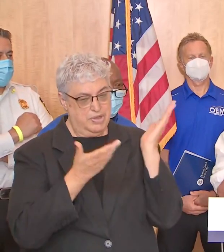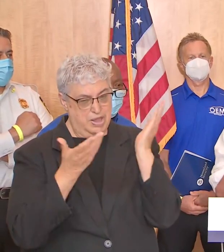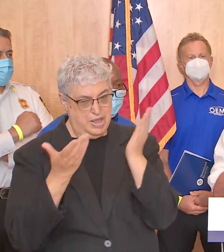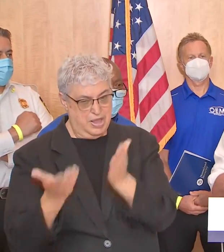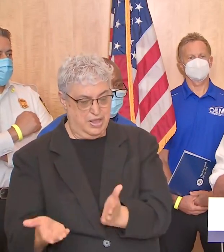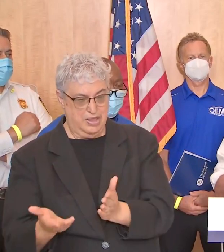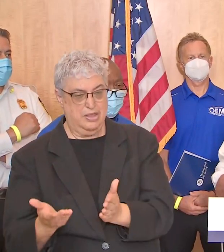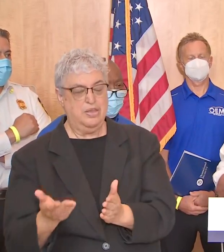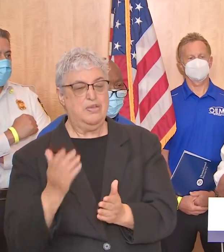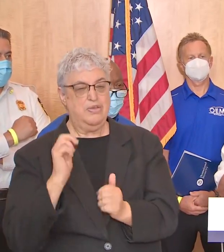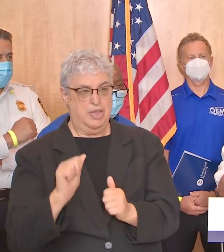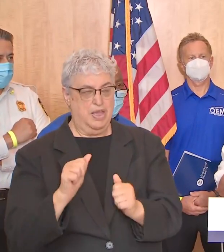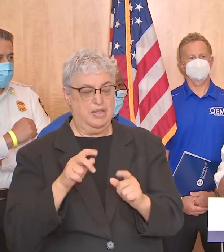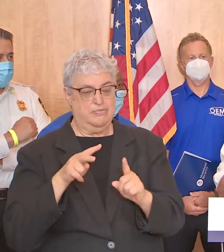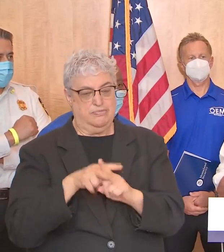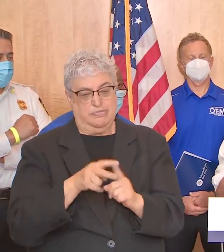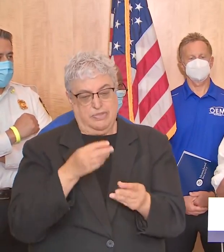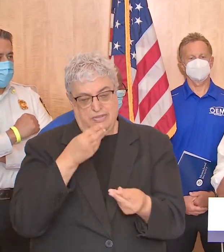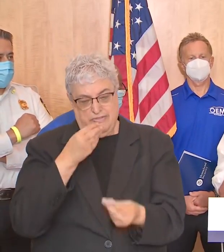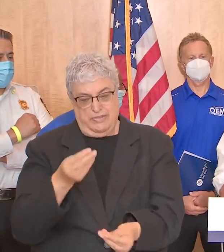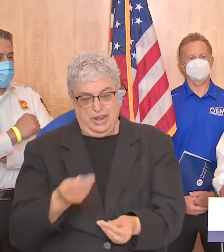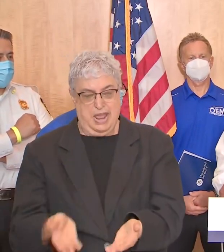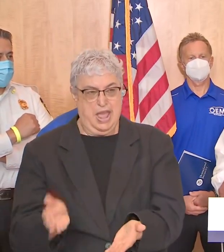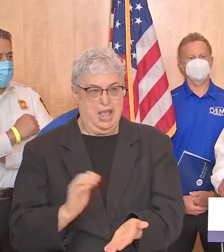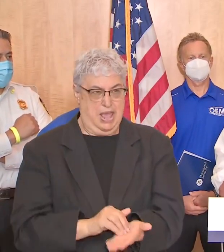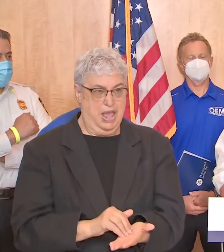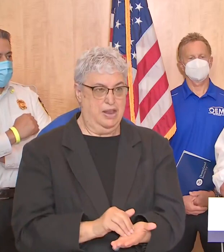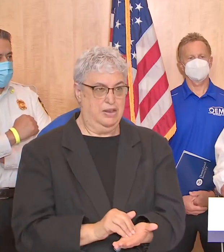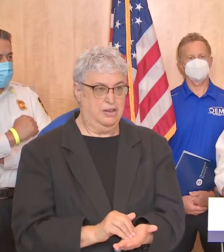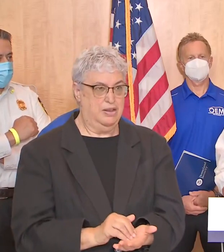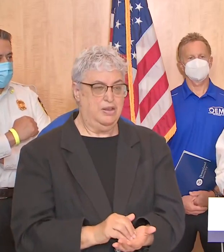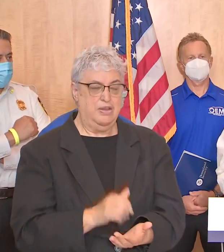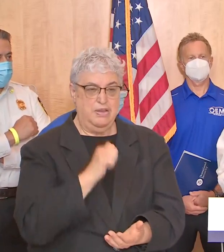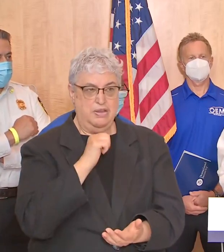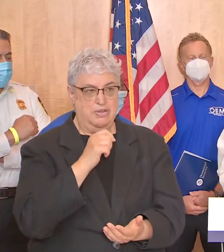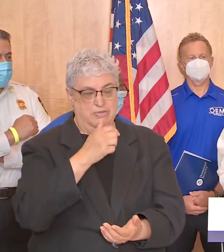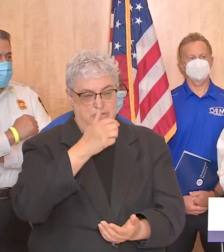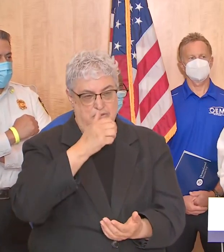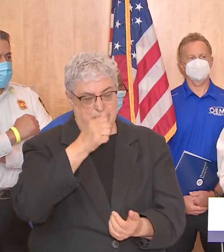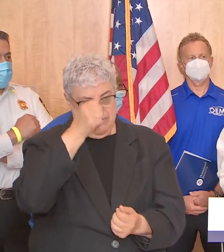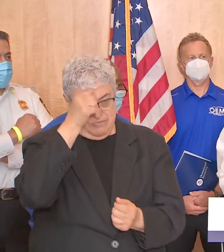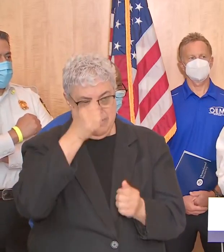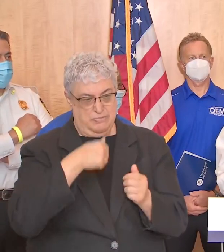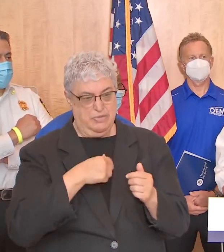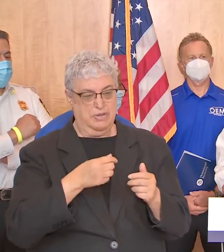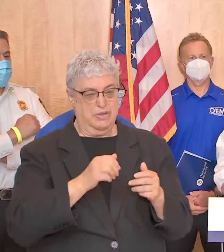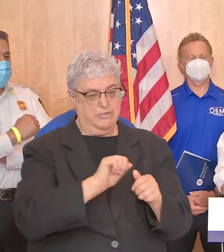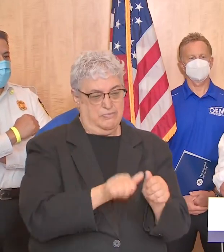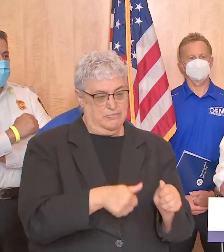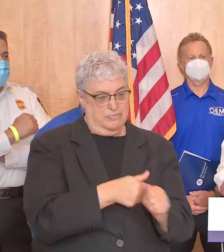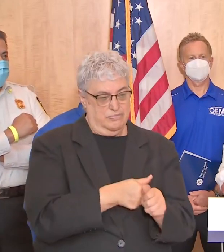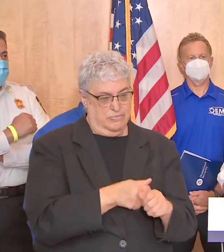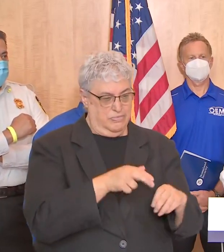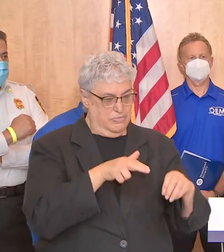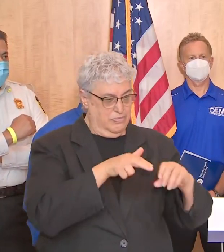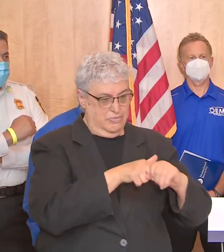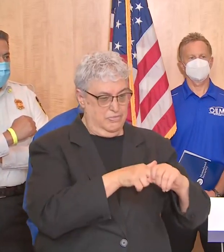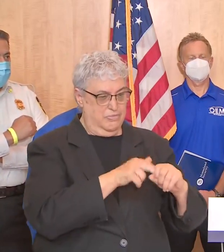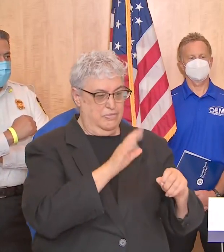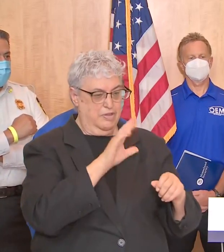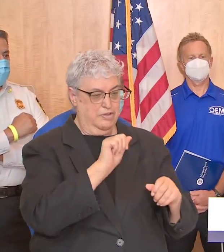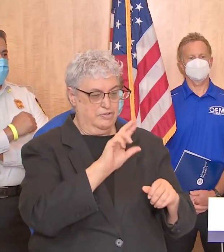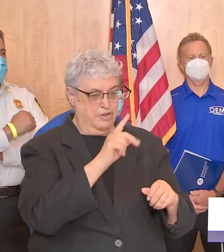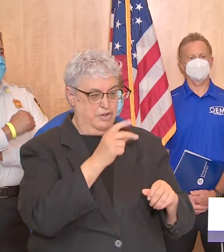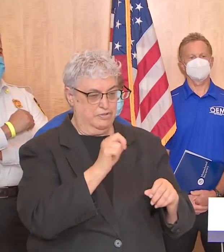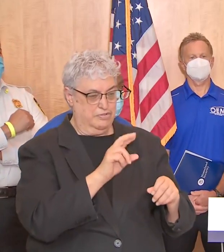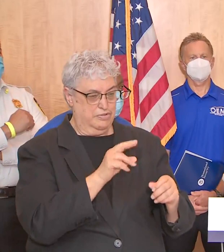because wherever you go you can get that you can recharge them which also means do not forget to bring your battery chargers and this may sound like a silly thing for me to have